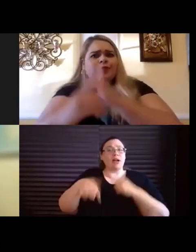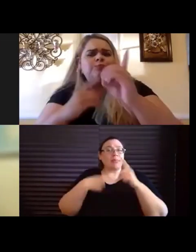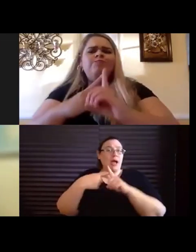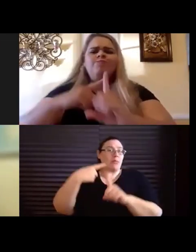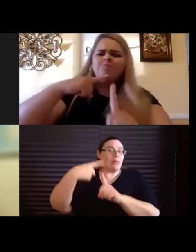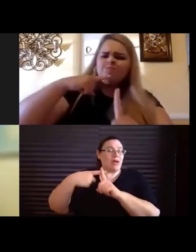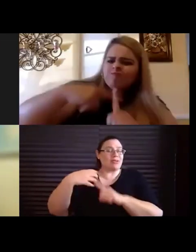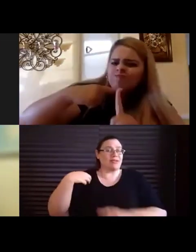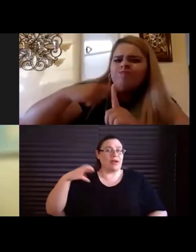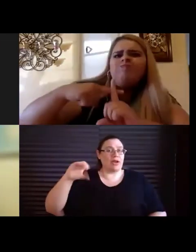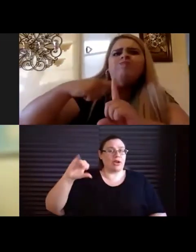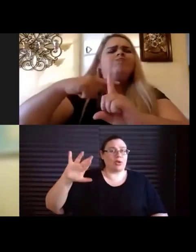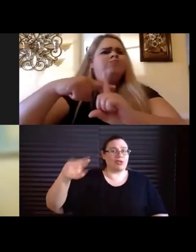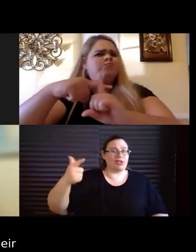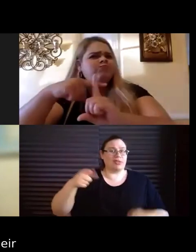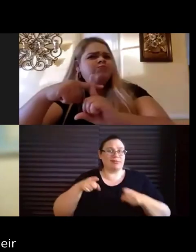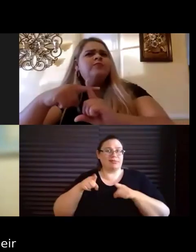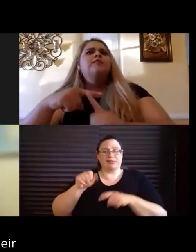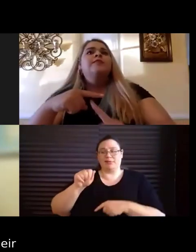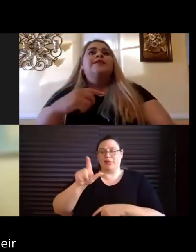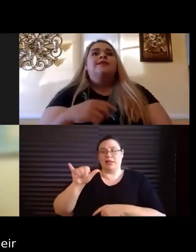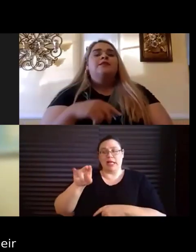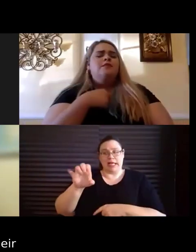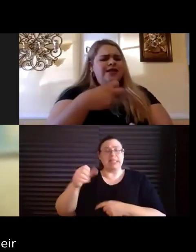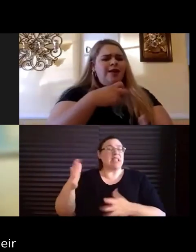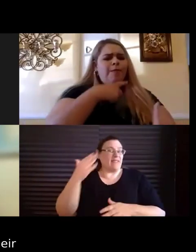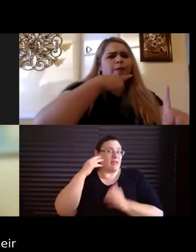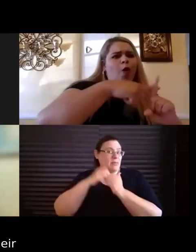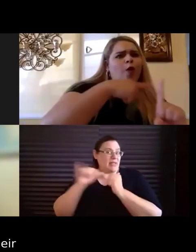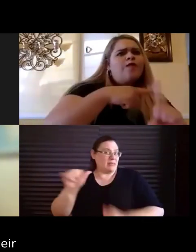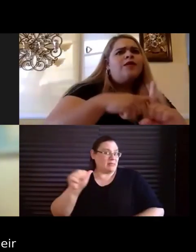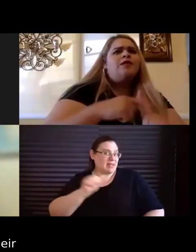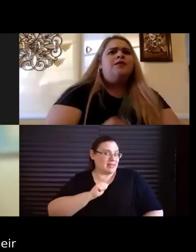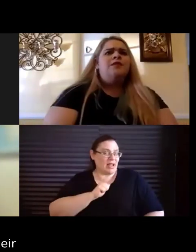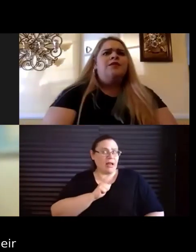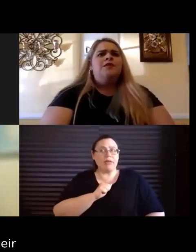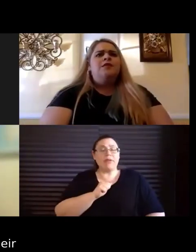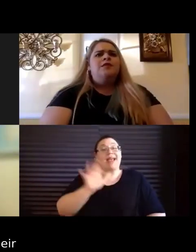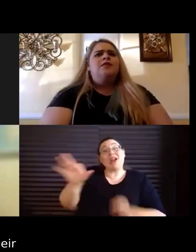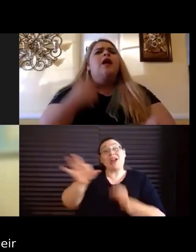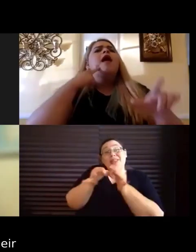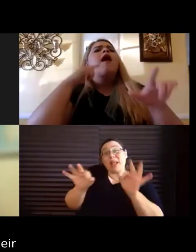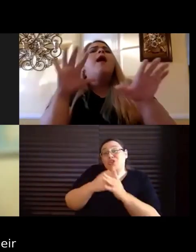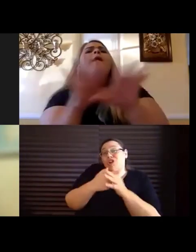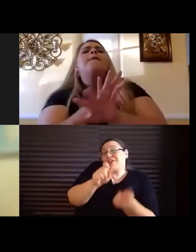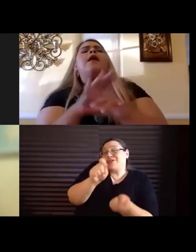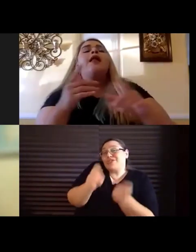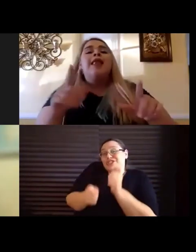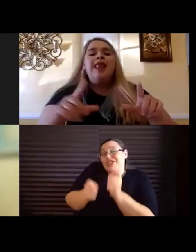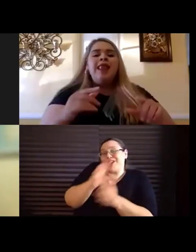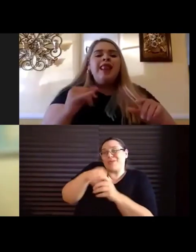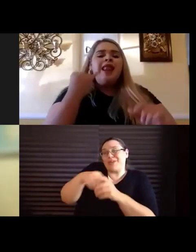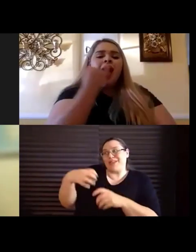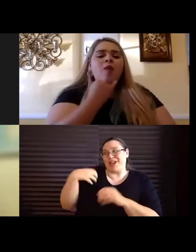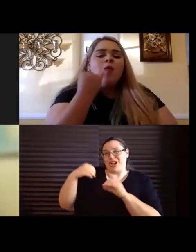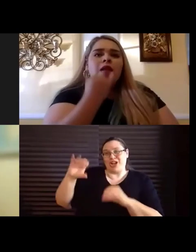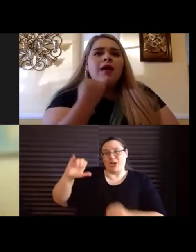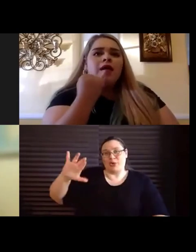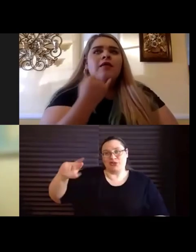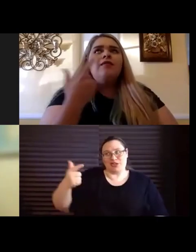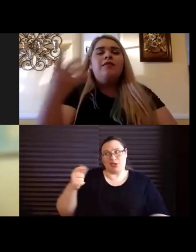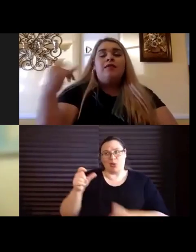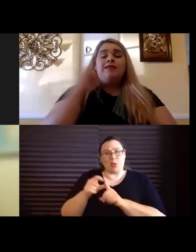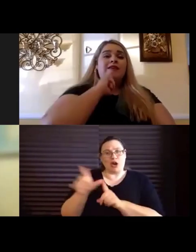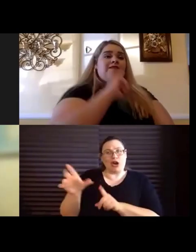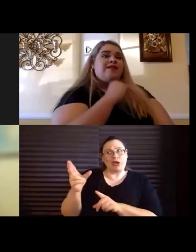it's, it's one I'm familiar with too, and they're adjusting their language within their coaching, the words that they use